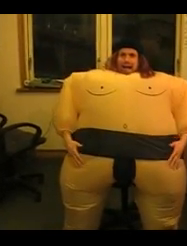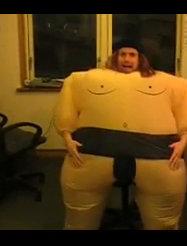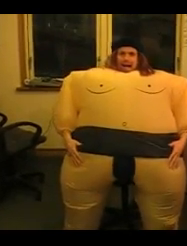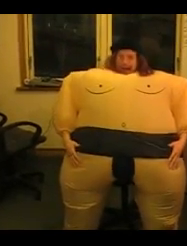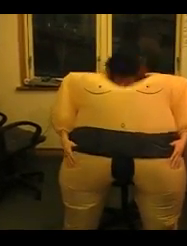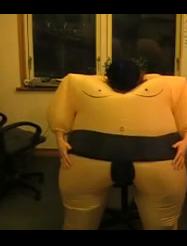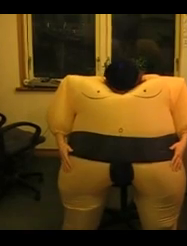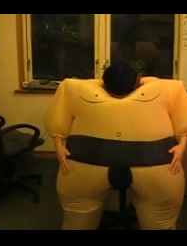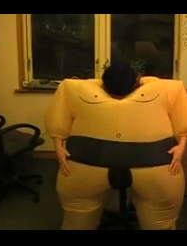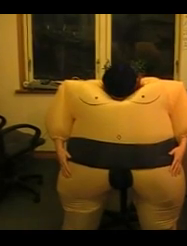They're like,